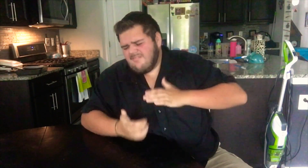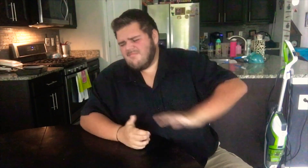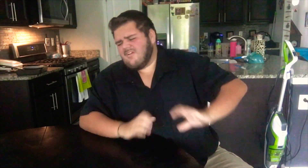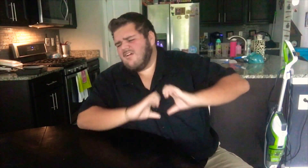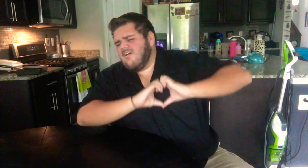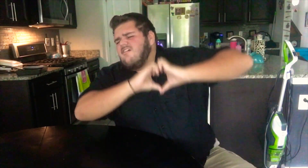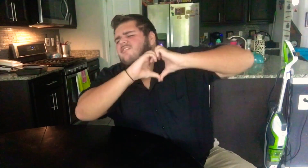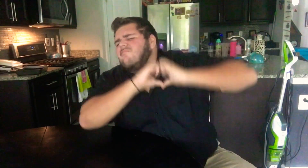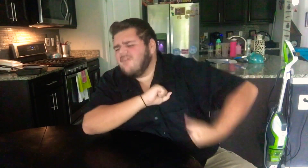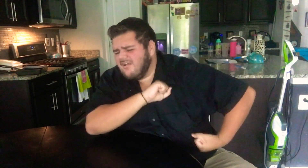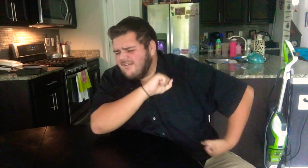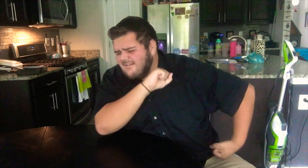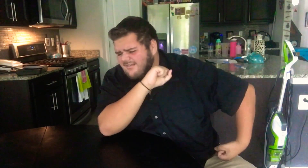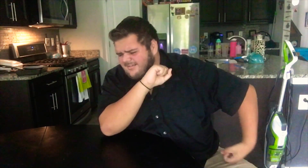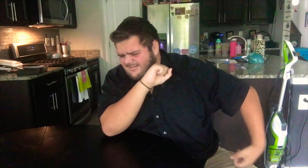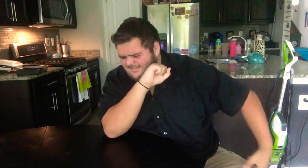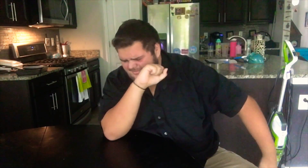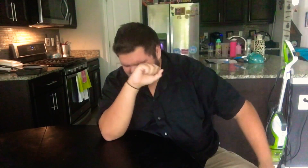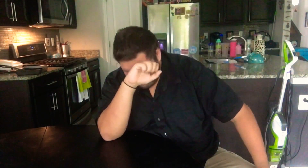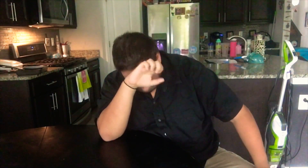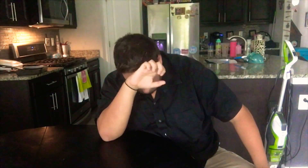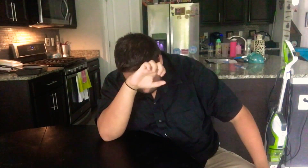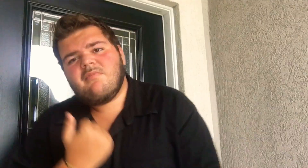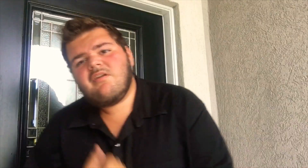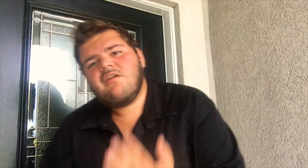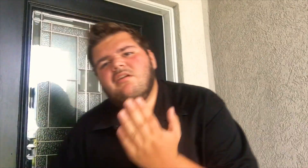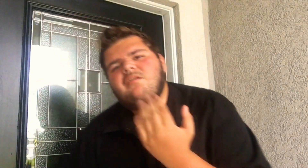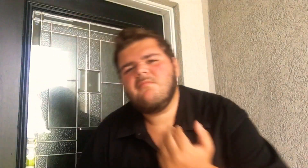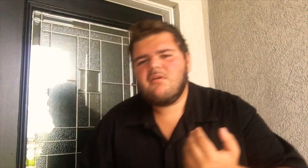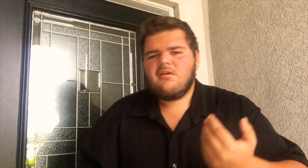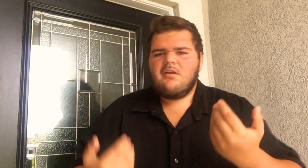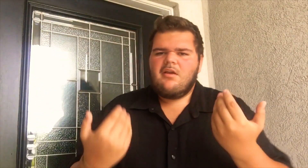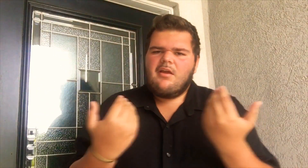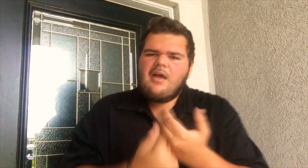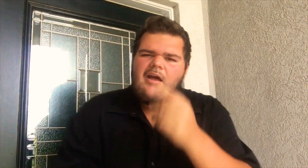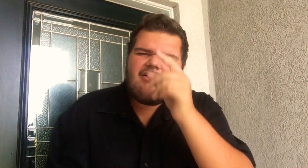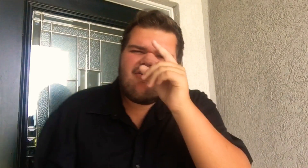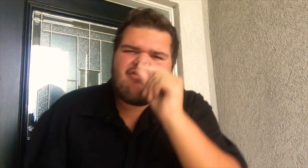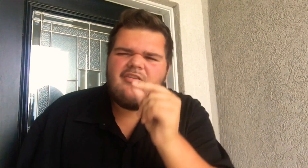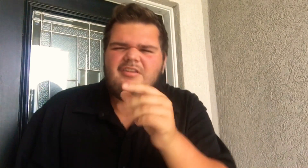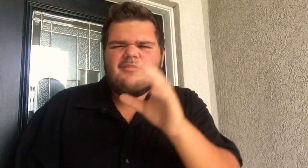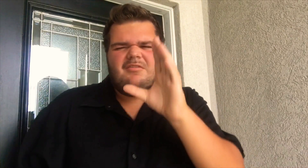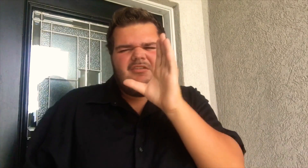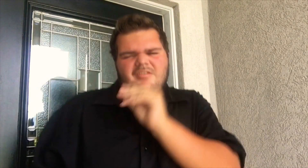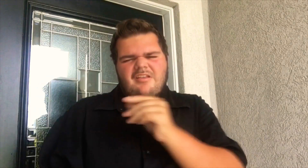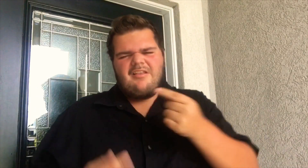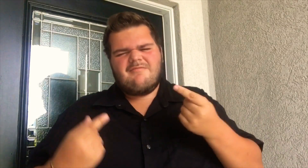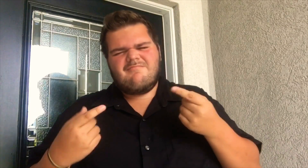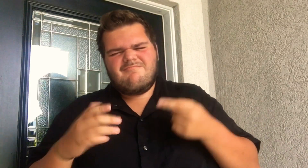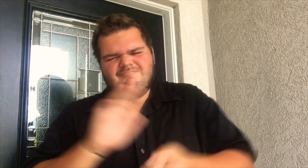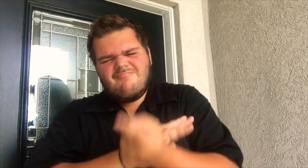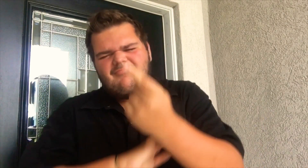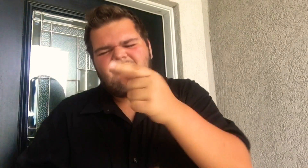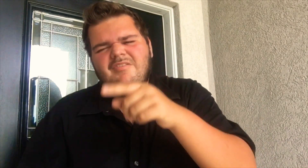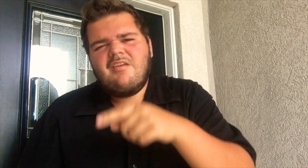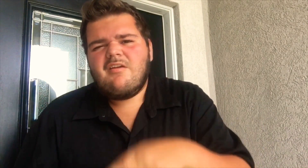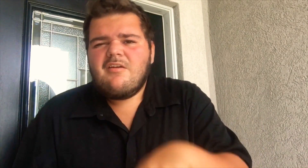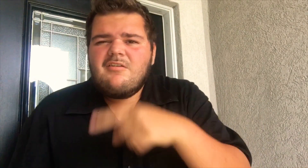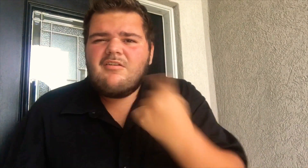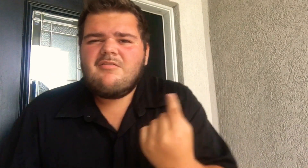my heart to break Baby, how do you sleep when you lie to me? All that shame